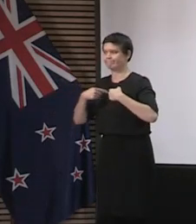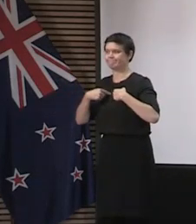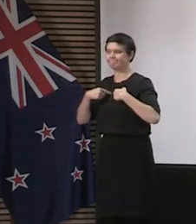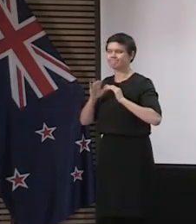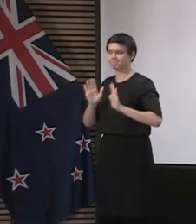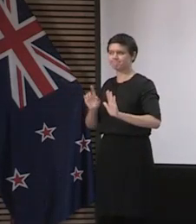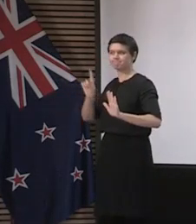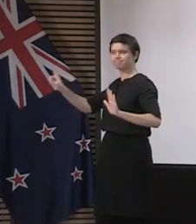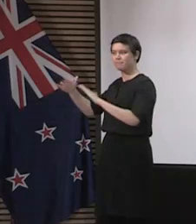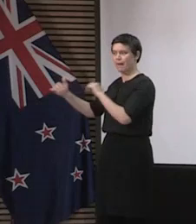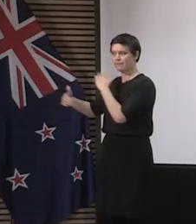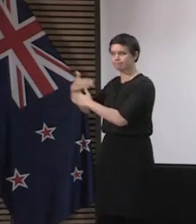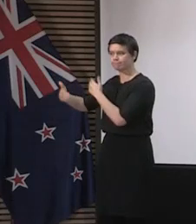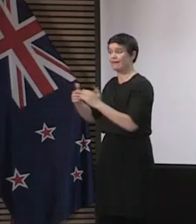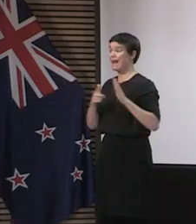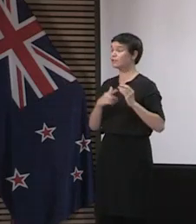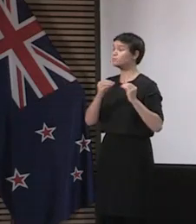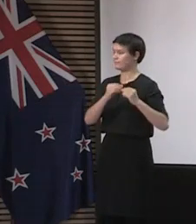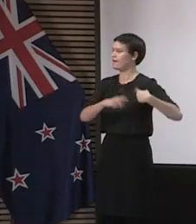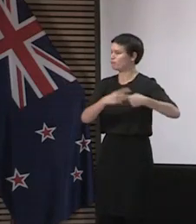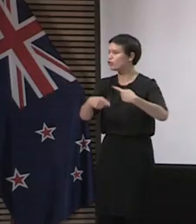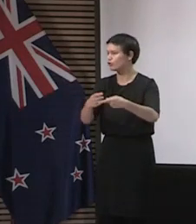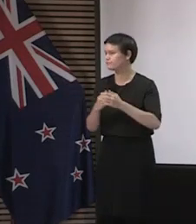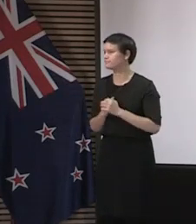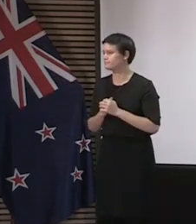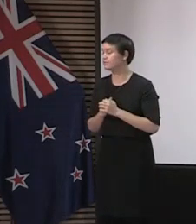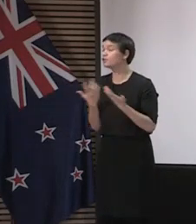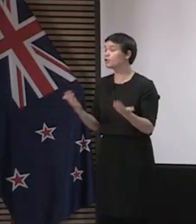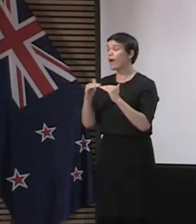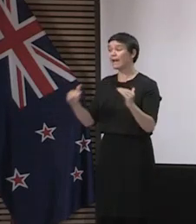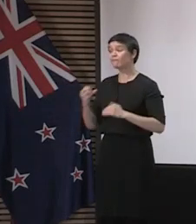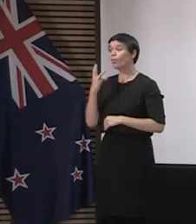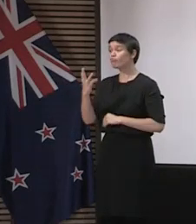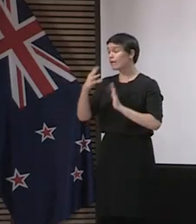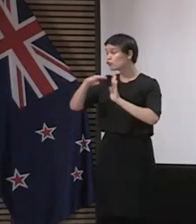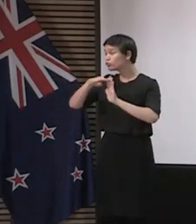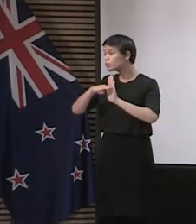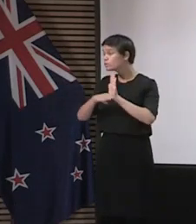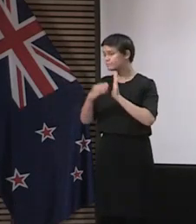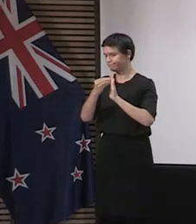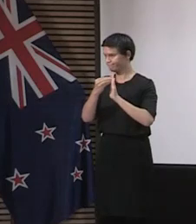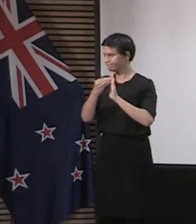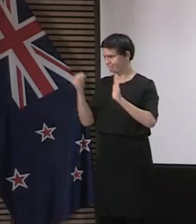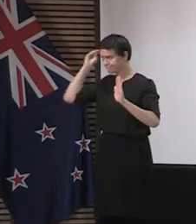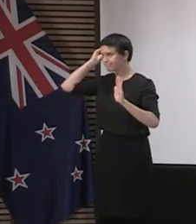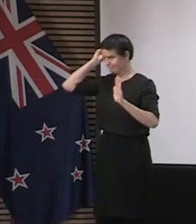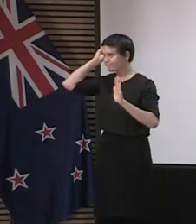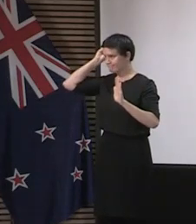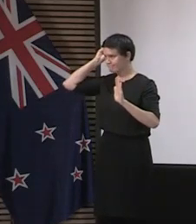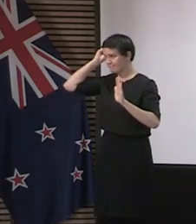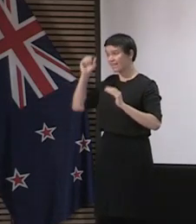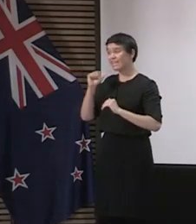Finally, please remember the rules for level three. And now that you have the opportunity, please, if you are taking part in a bit of